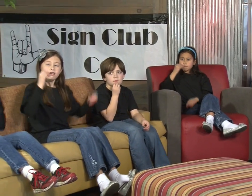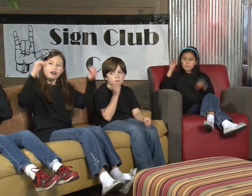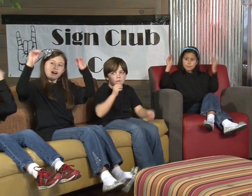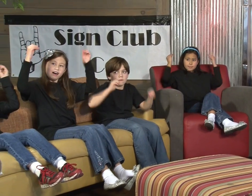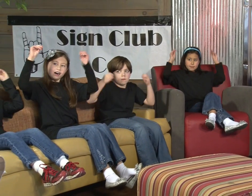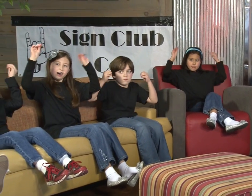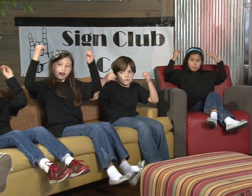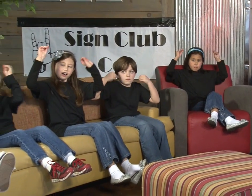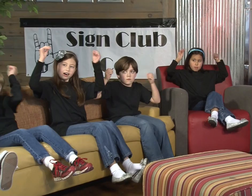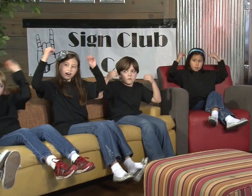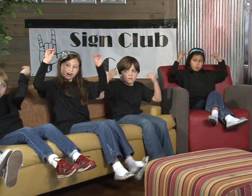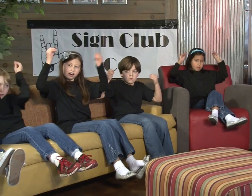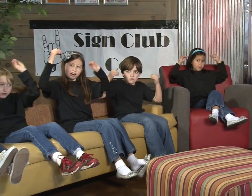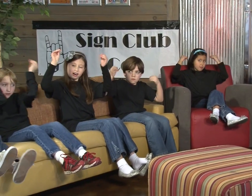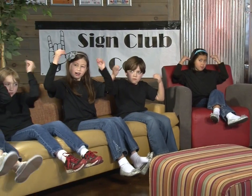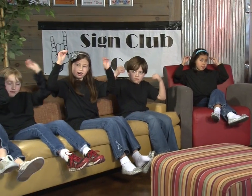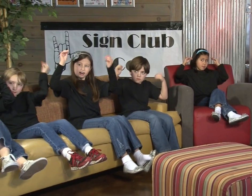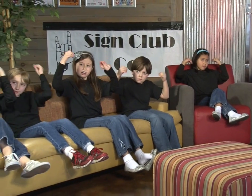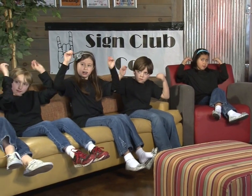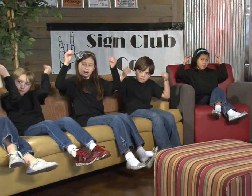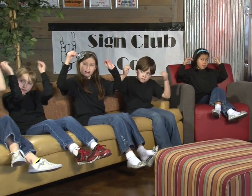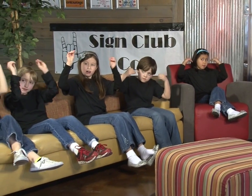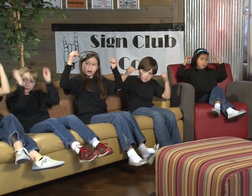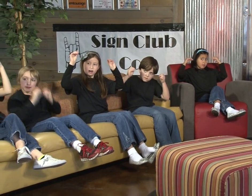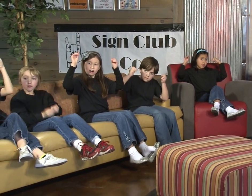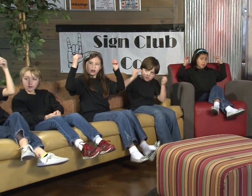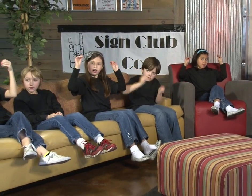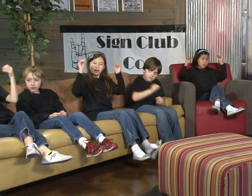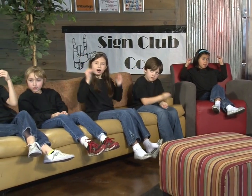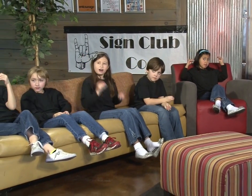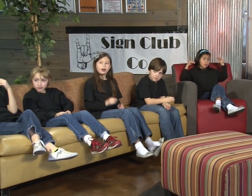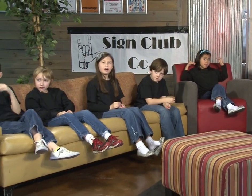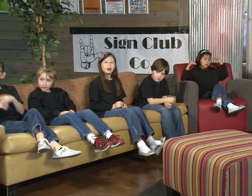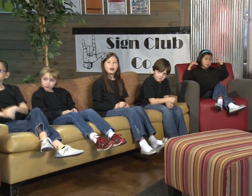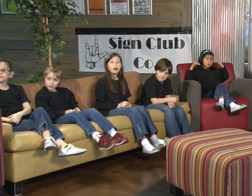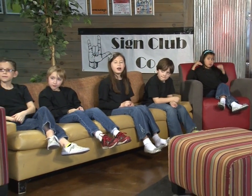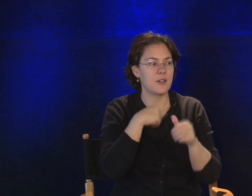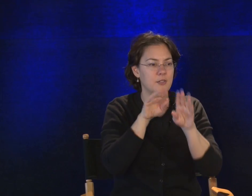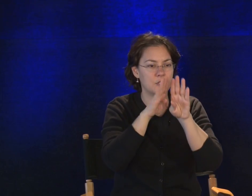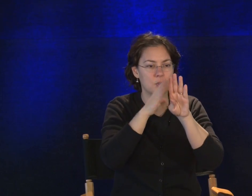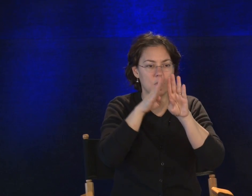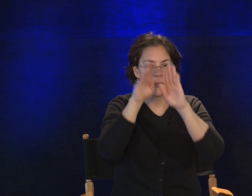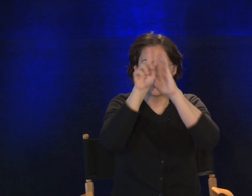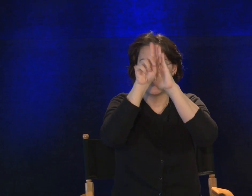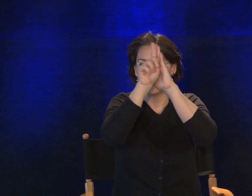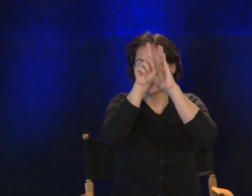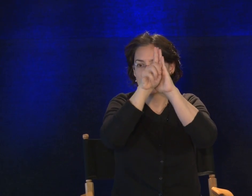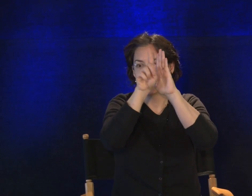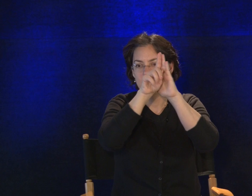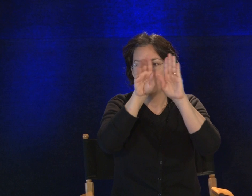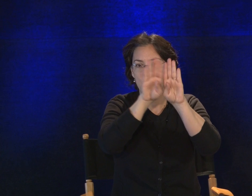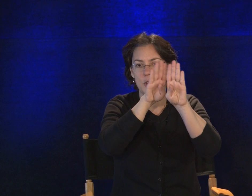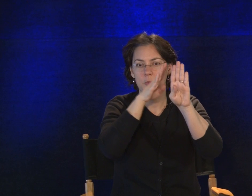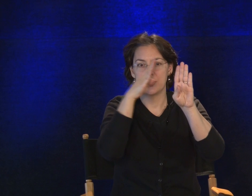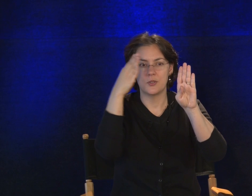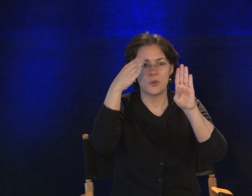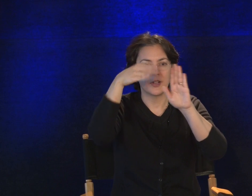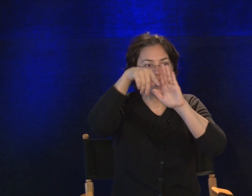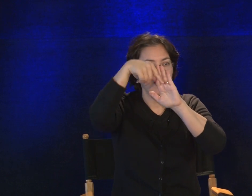Store. Good. Store reminds me of a door with the bells on them. When you open the door and it goes